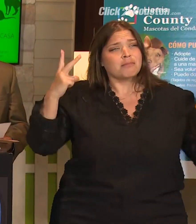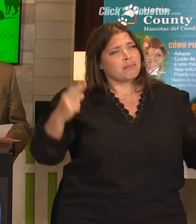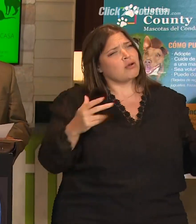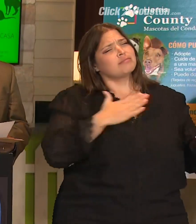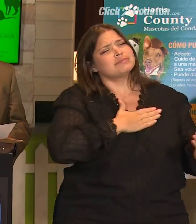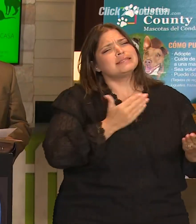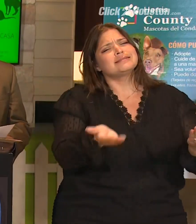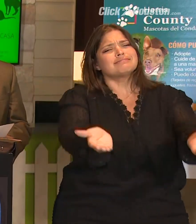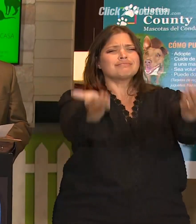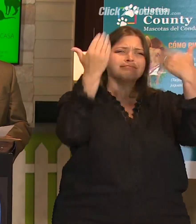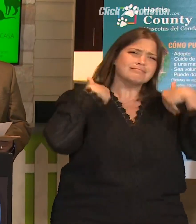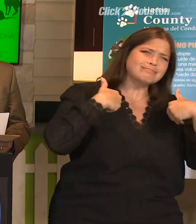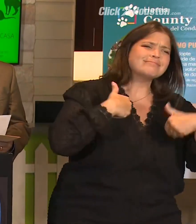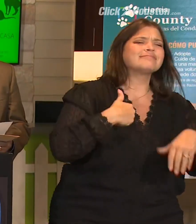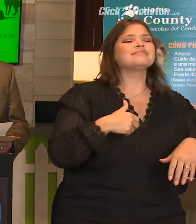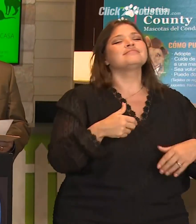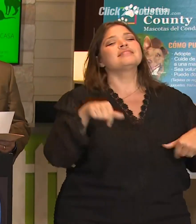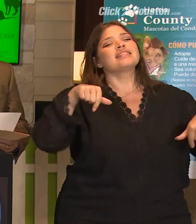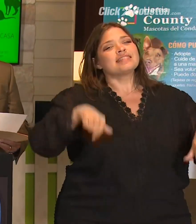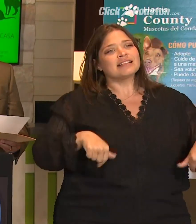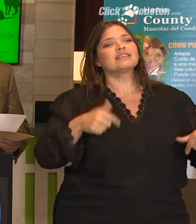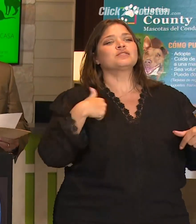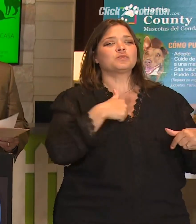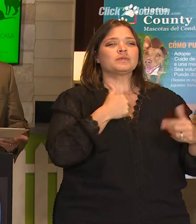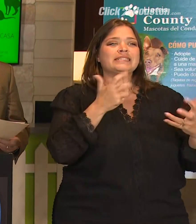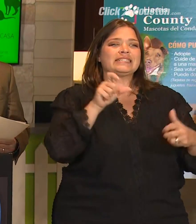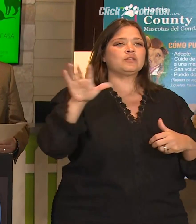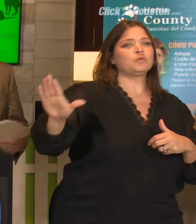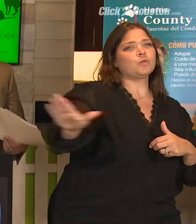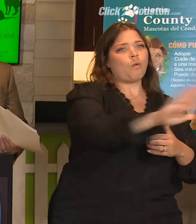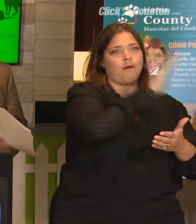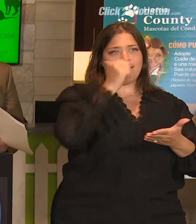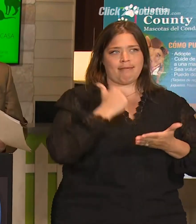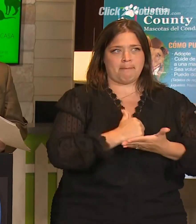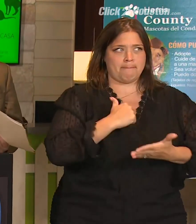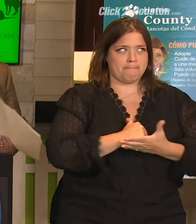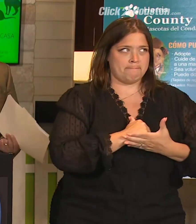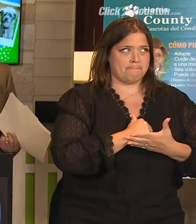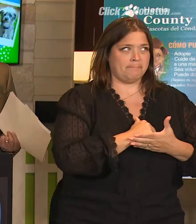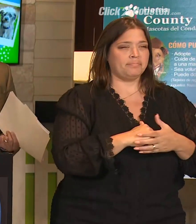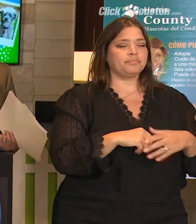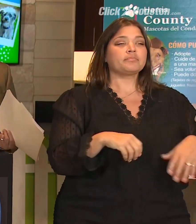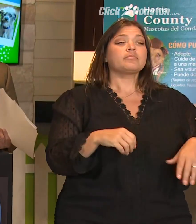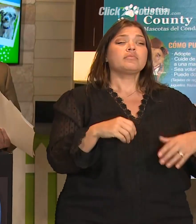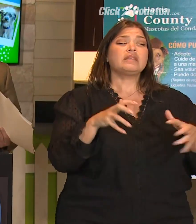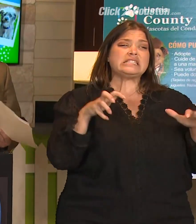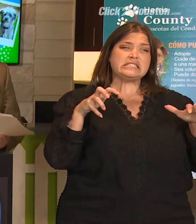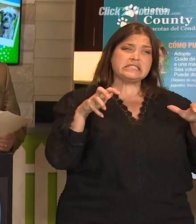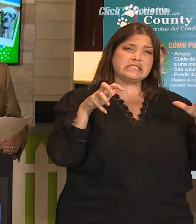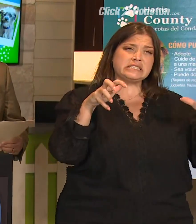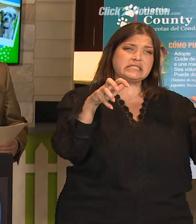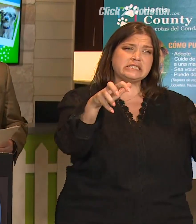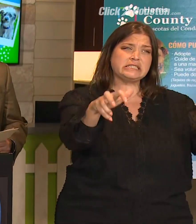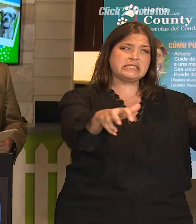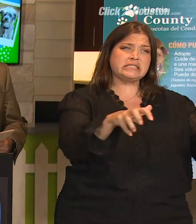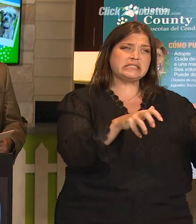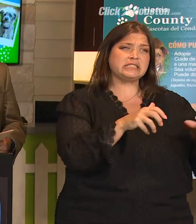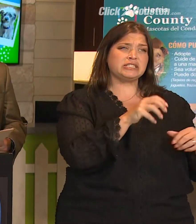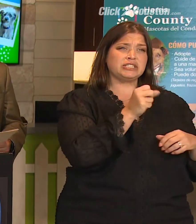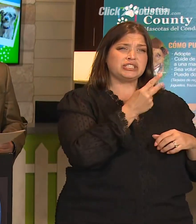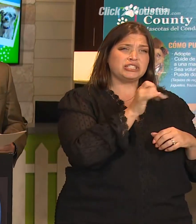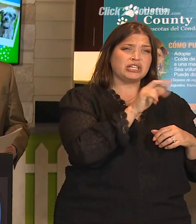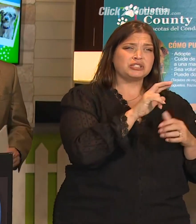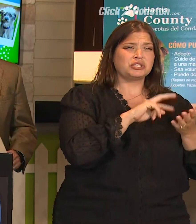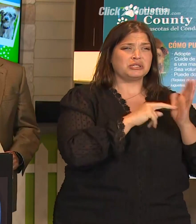come on over. This is where we need your help. An overcrowded shelter stretches